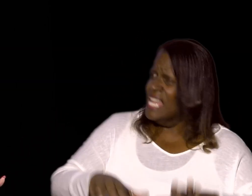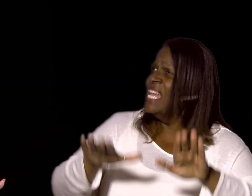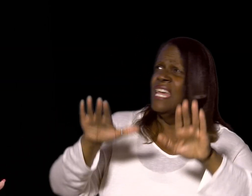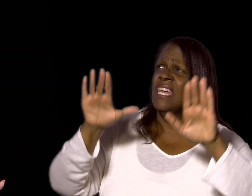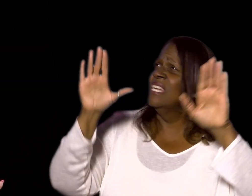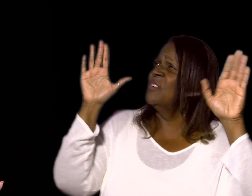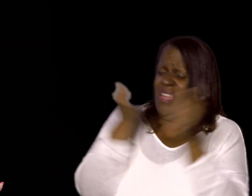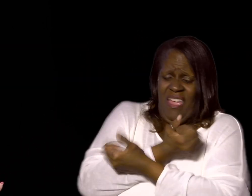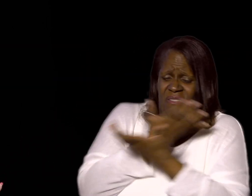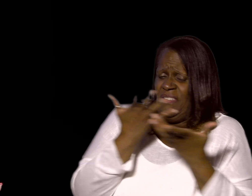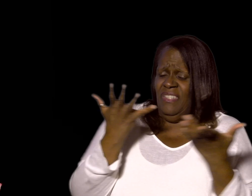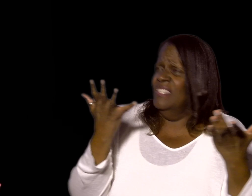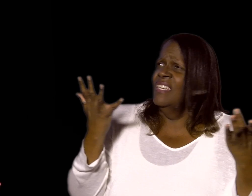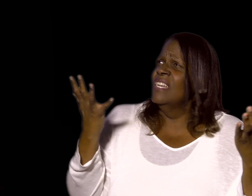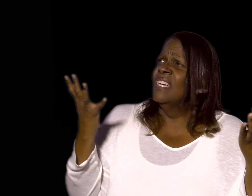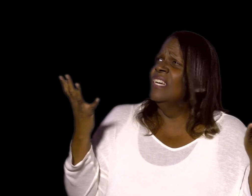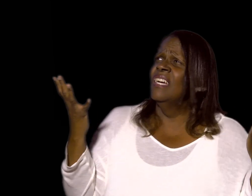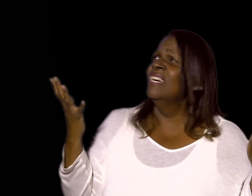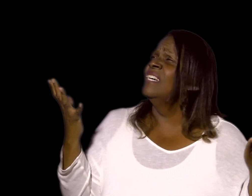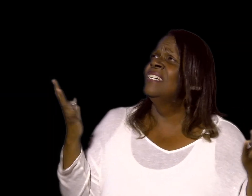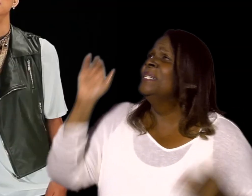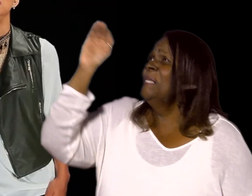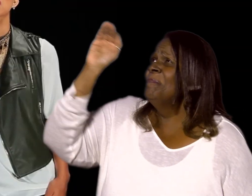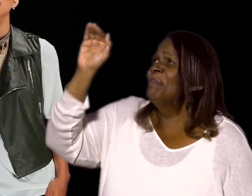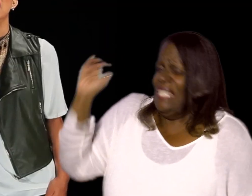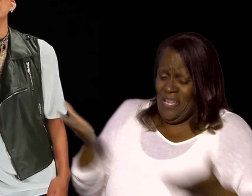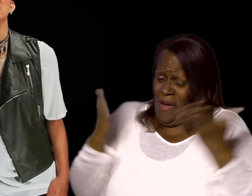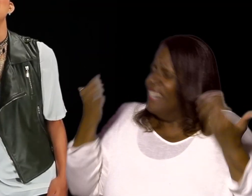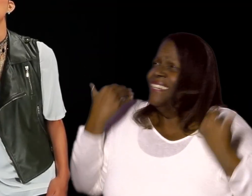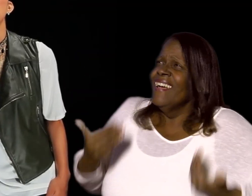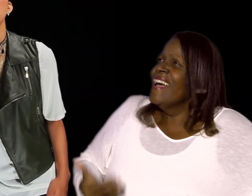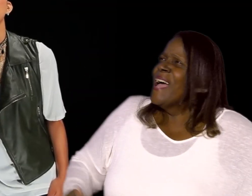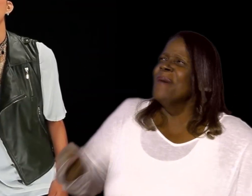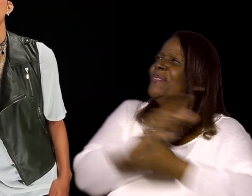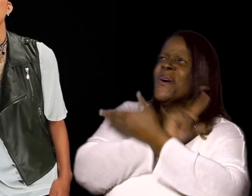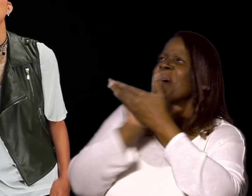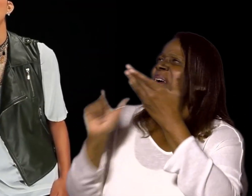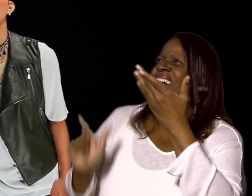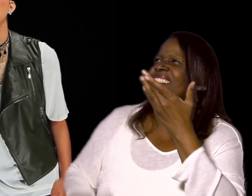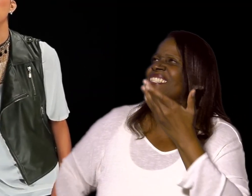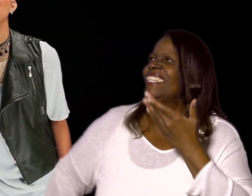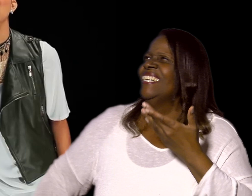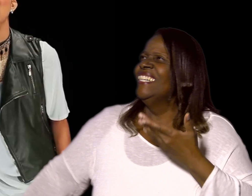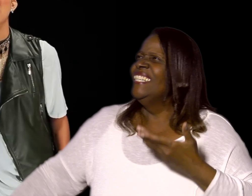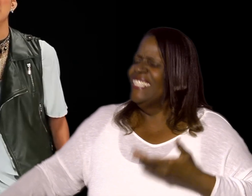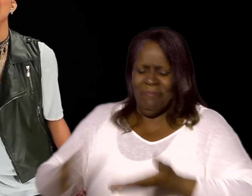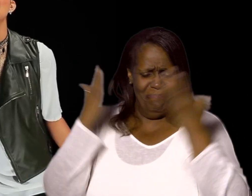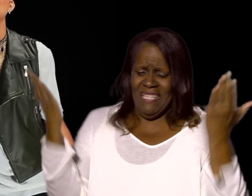their all Hallelujah Here I am, Lord, here's